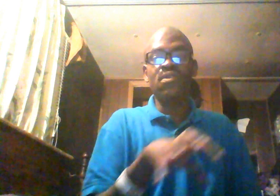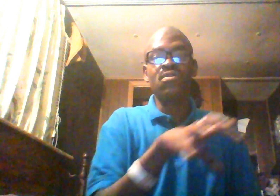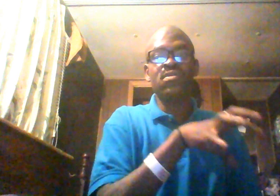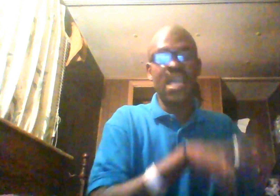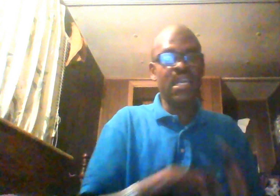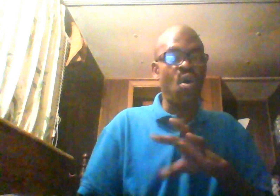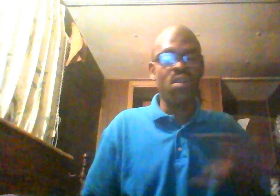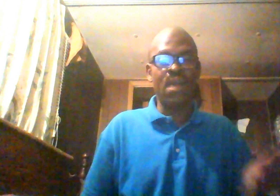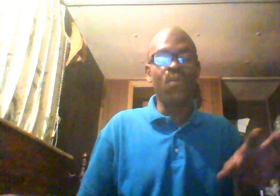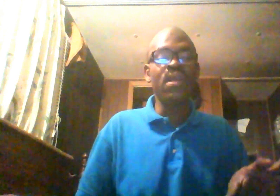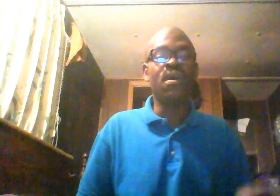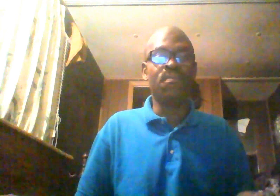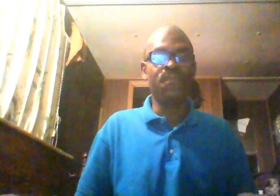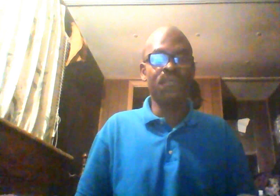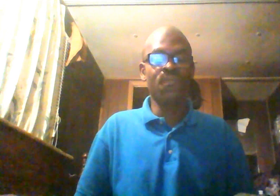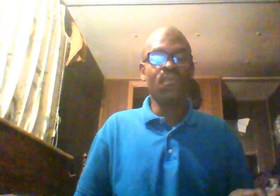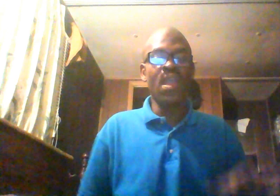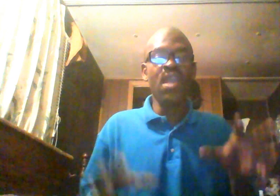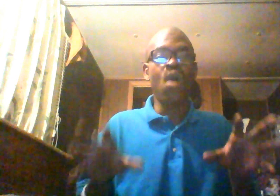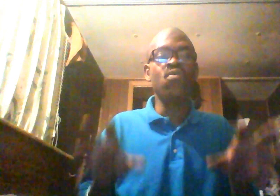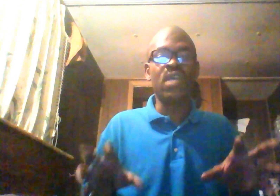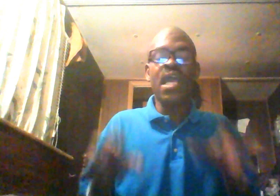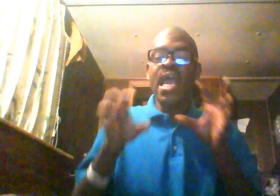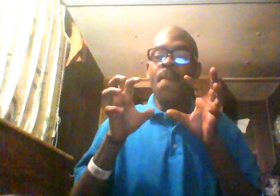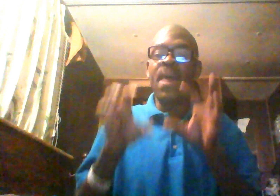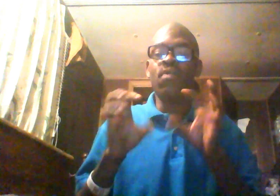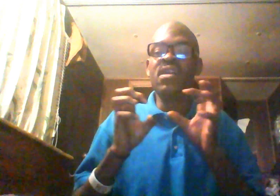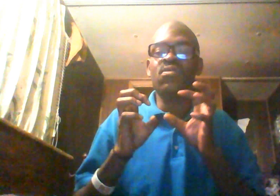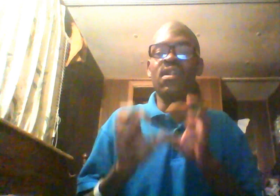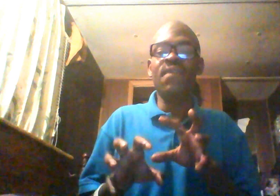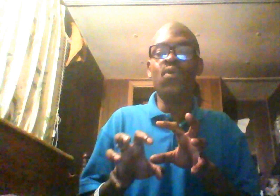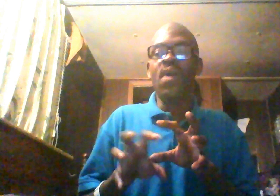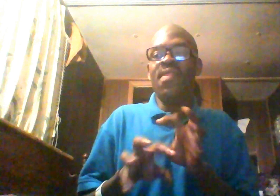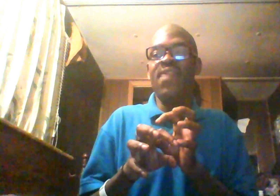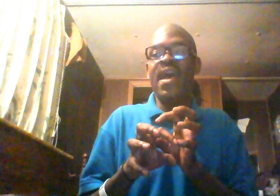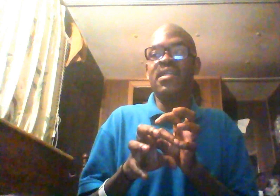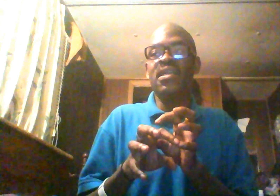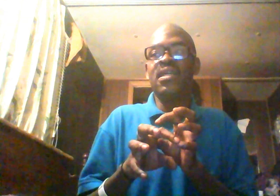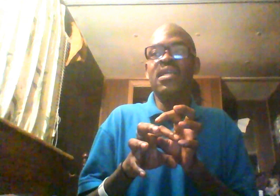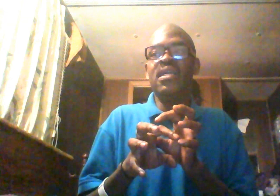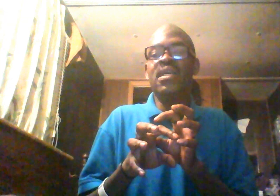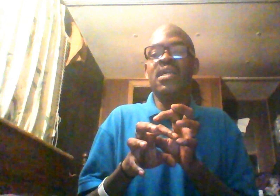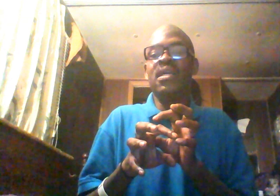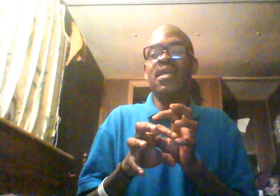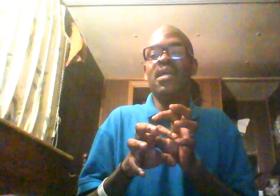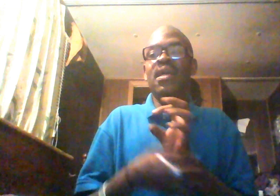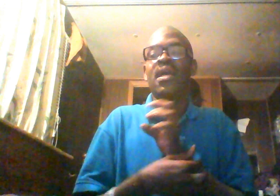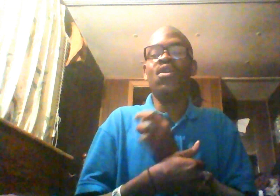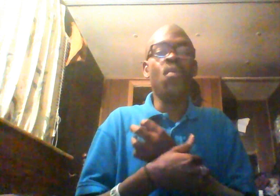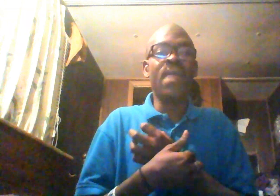taking all of that with him. He owns it. Michael is on a level that no black